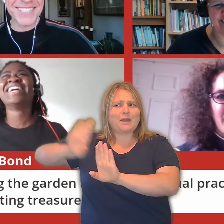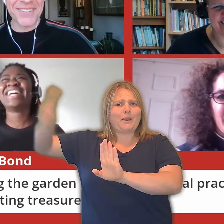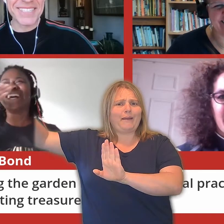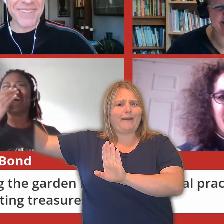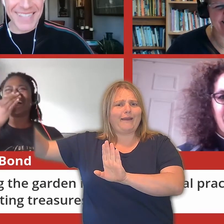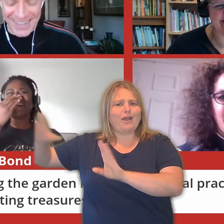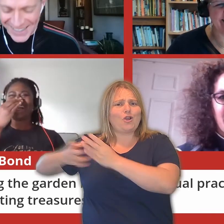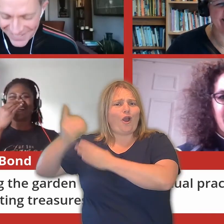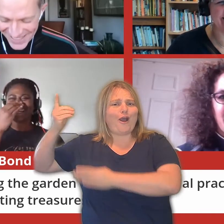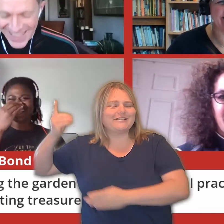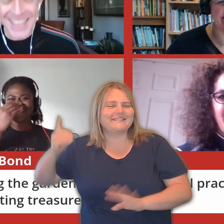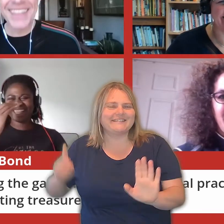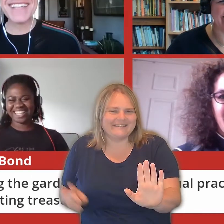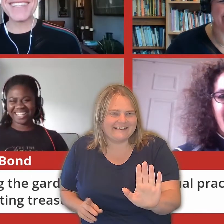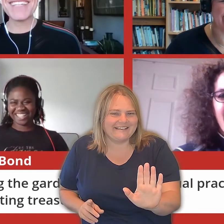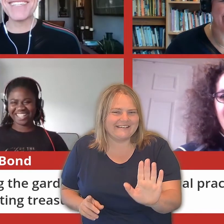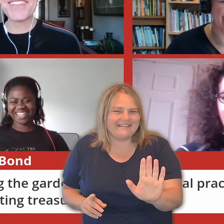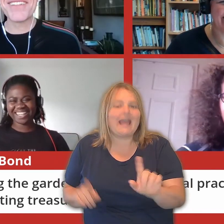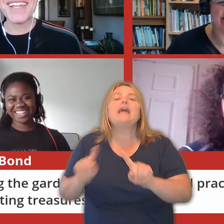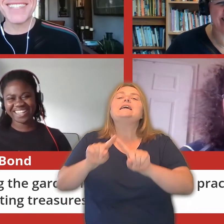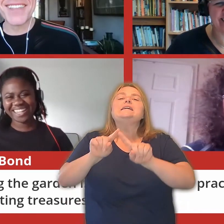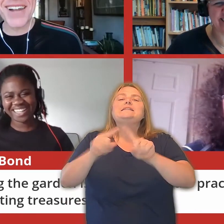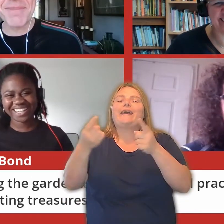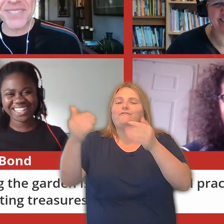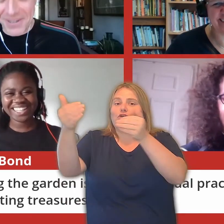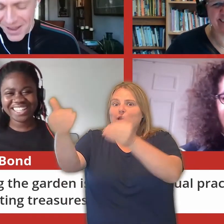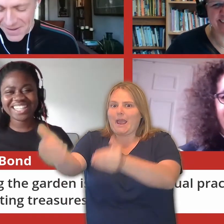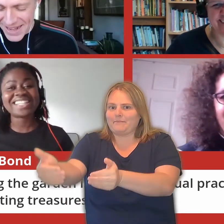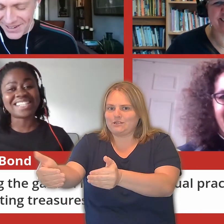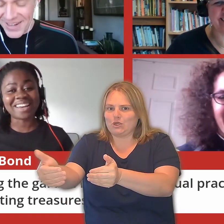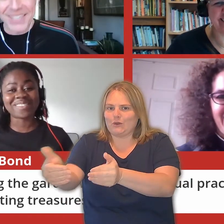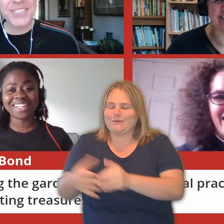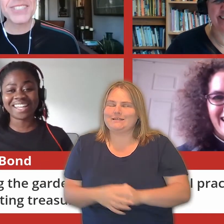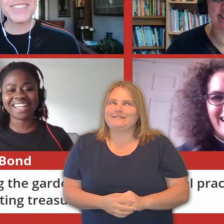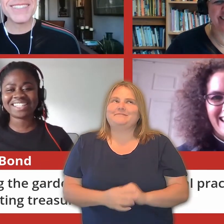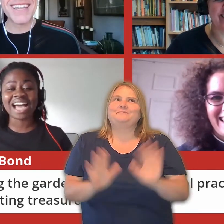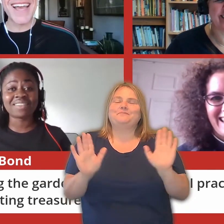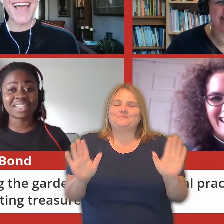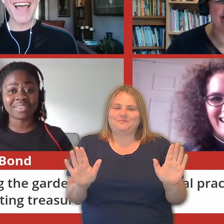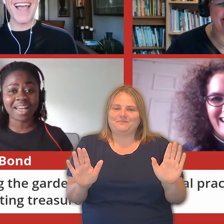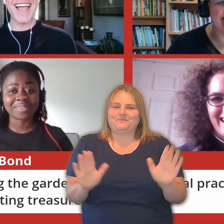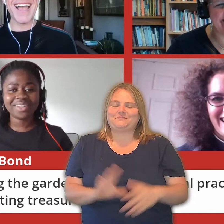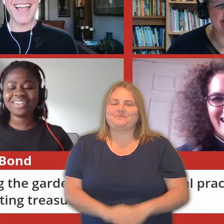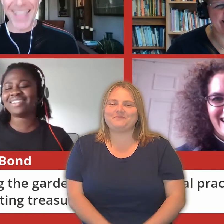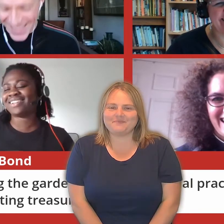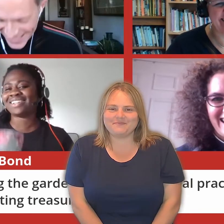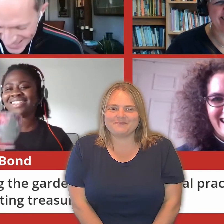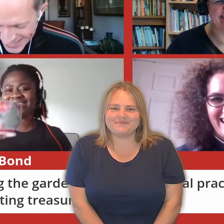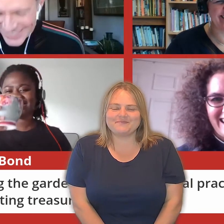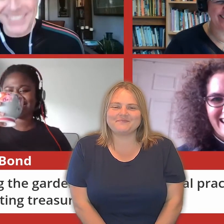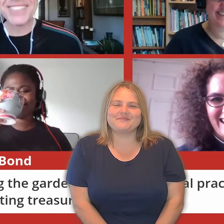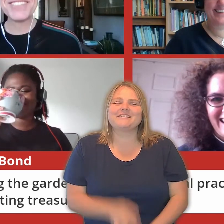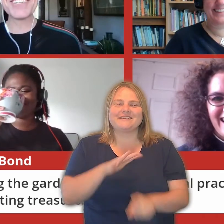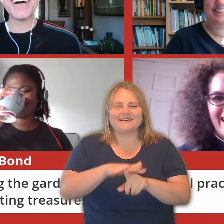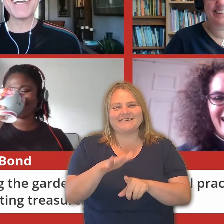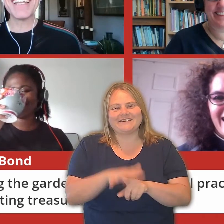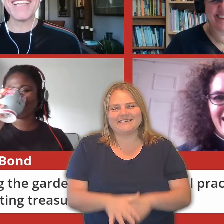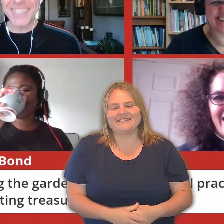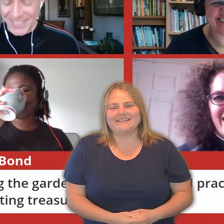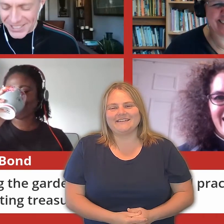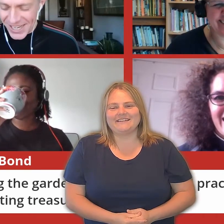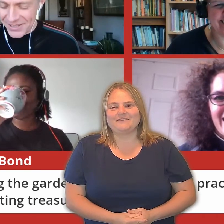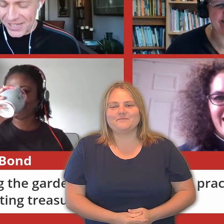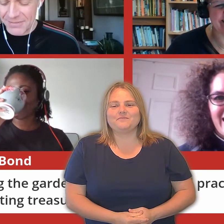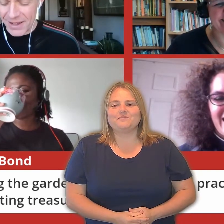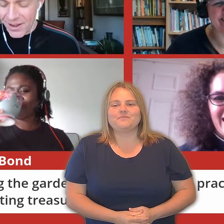God still wants to be there. I love that. That's another episode of Hope and Anchor. Definitely. Tara's love life. John